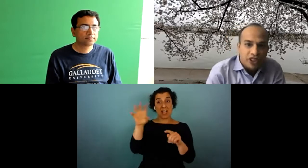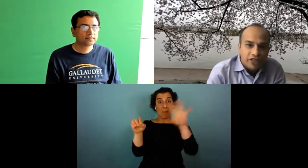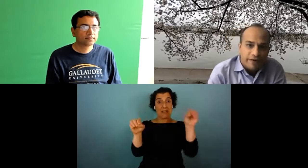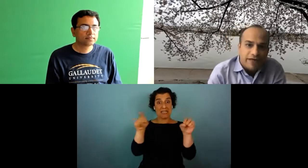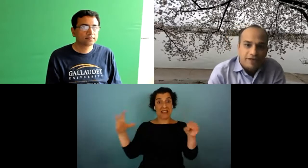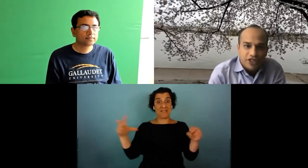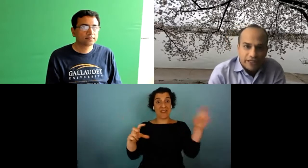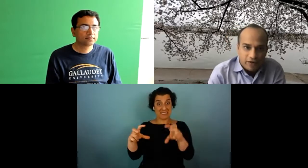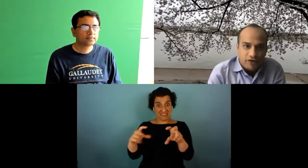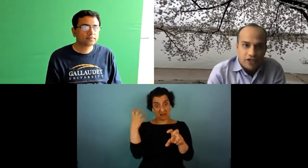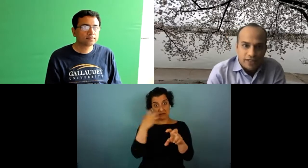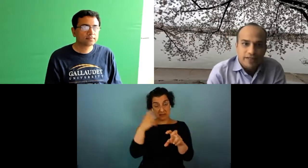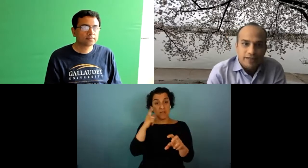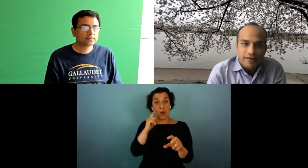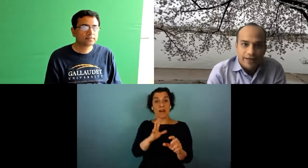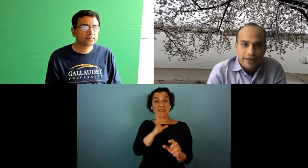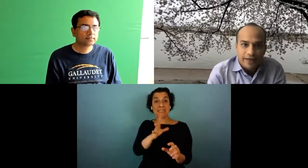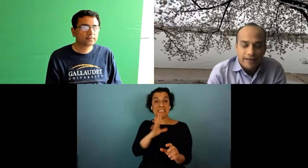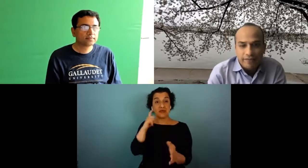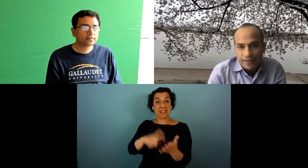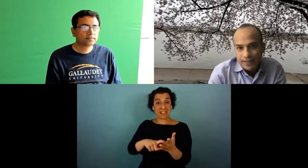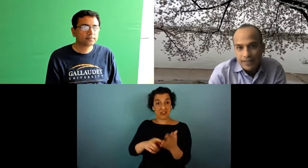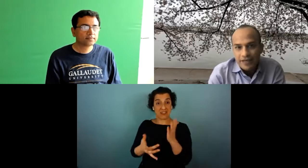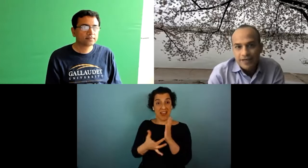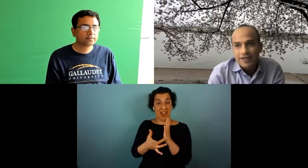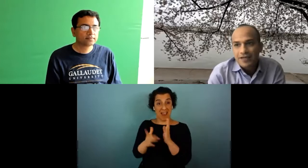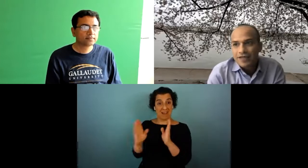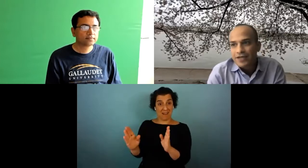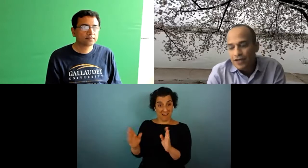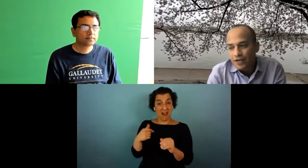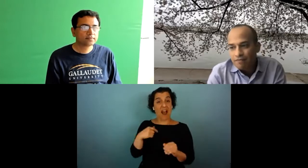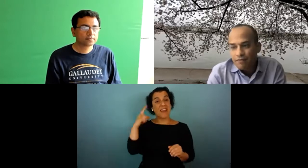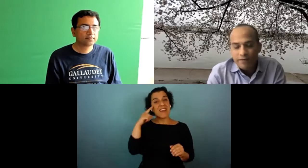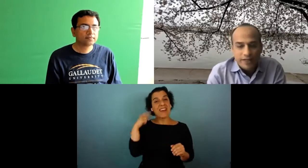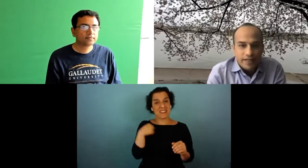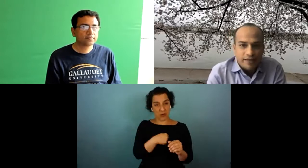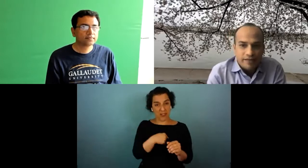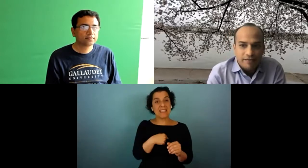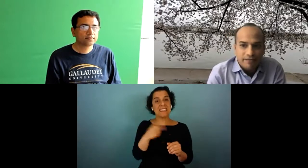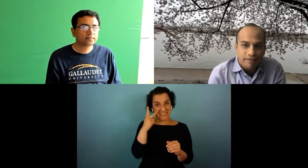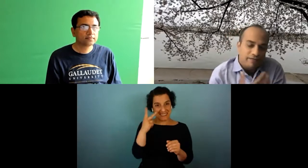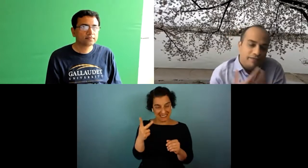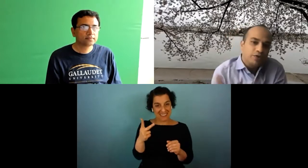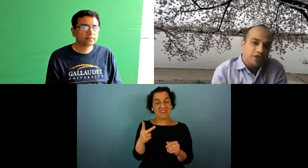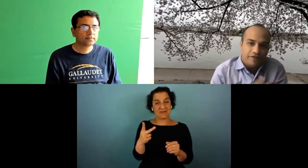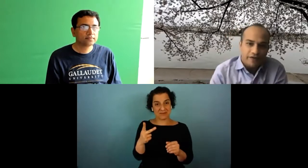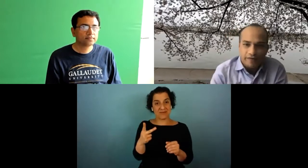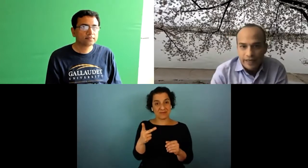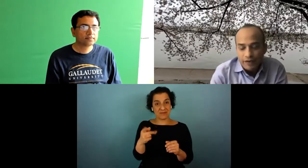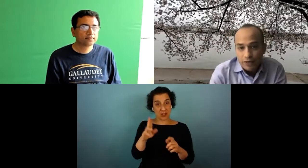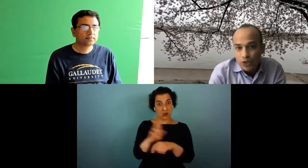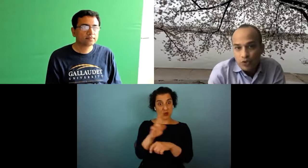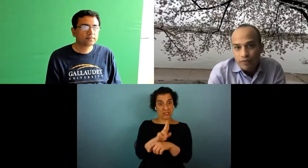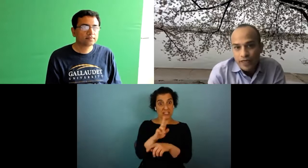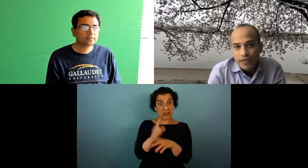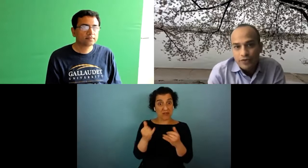speech recognition technologies right and i think we see um we see um the usage of it right